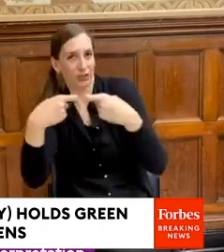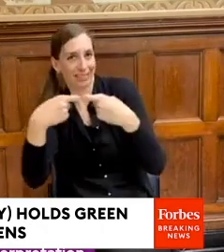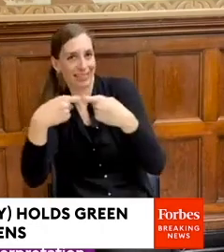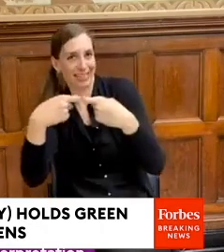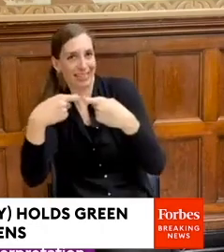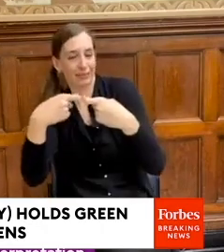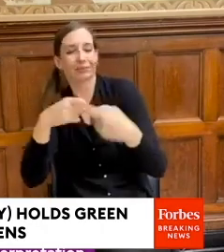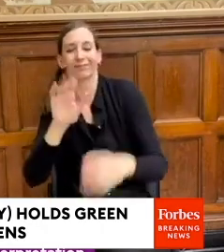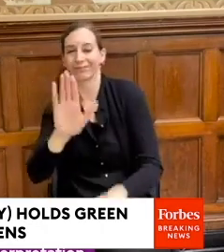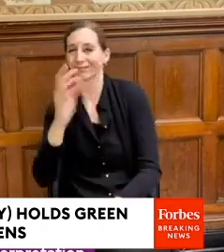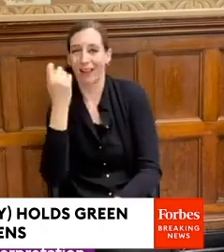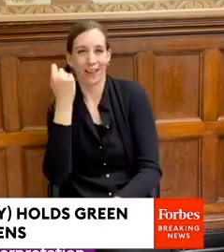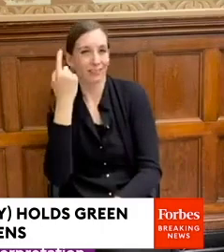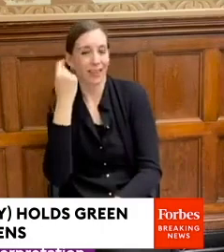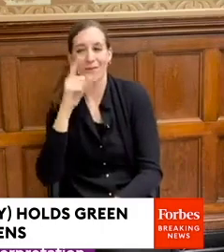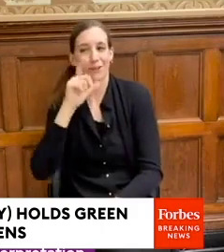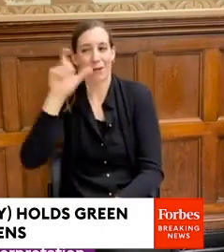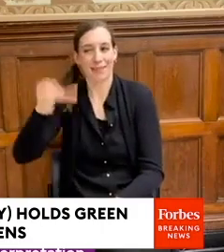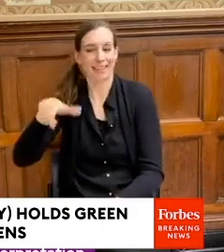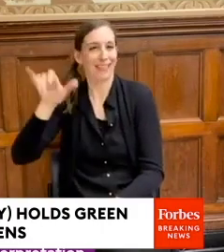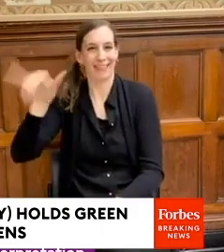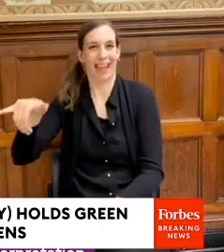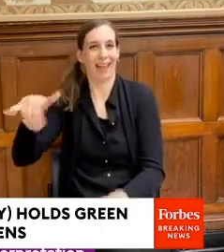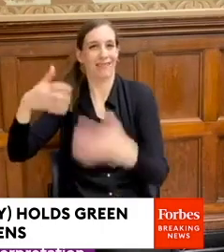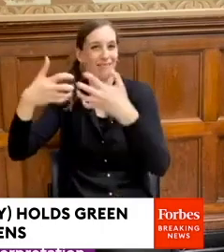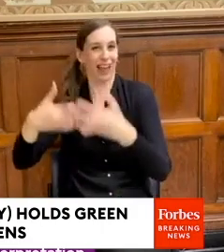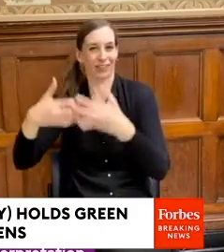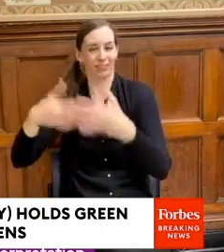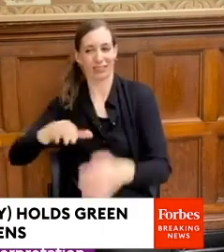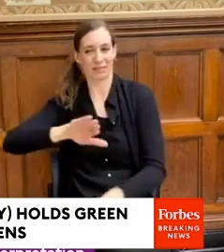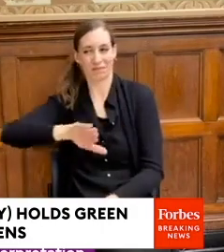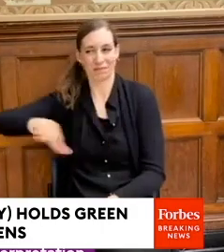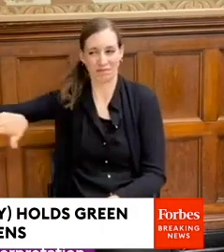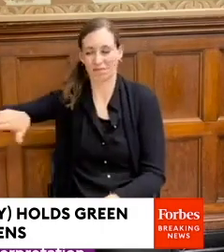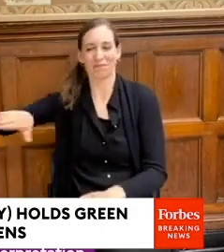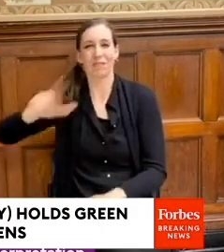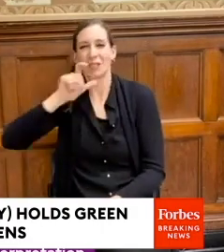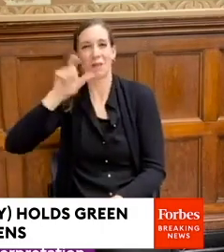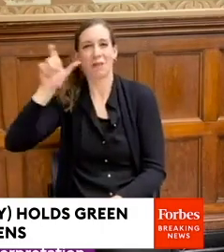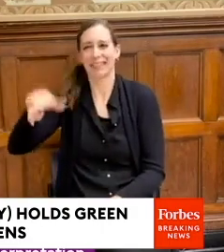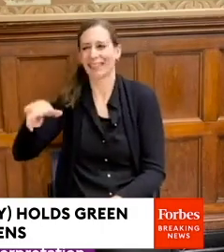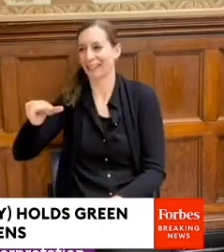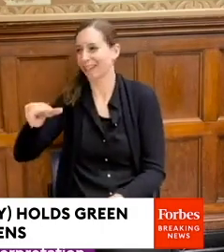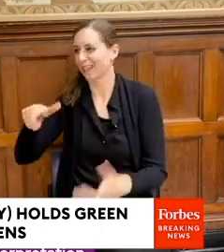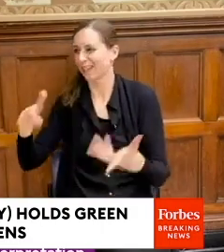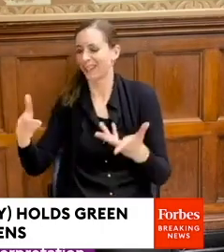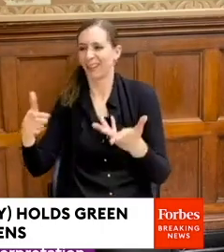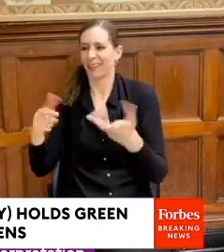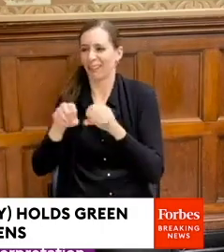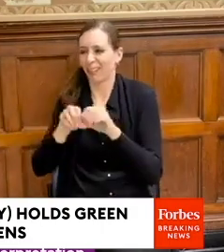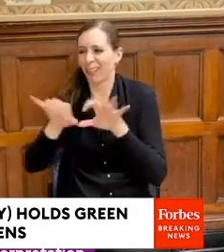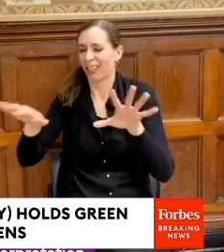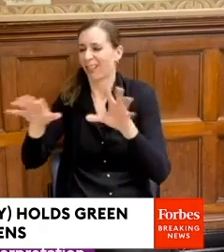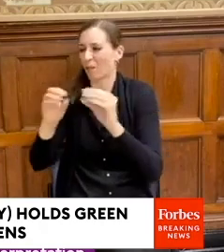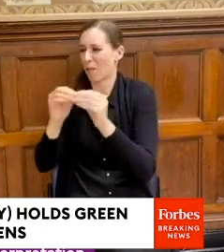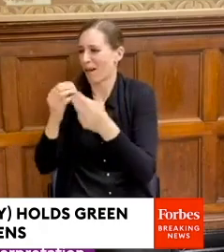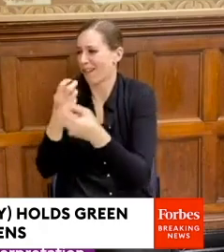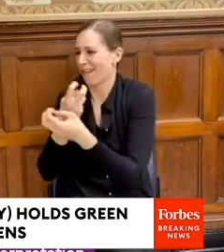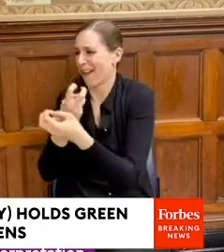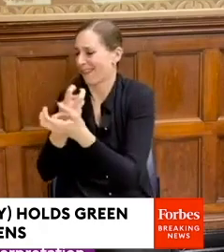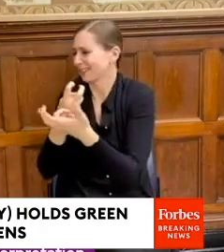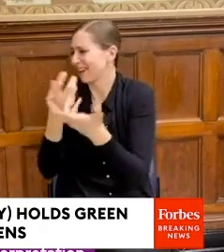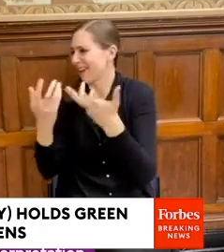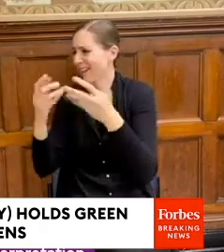be investing in hydropower in order to meet our energy needs, which, by the way, is cheaper because we are getting